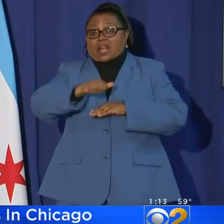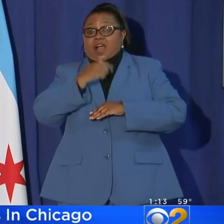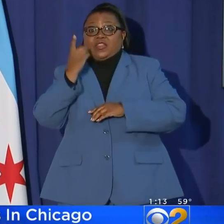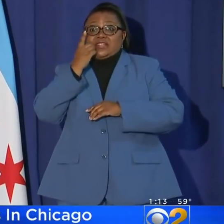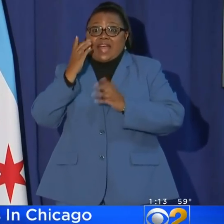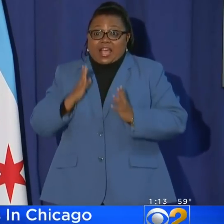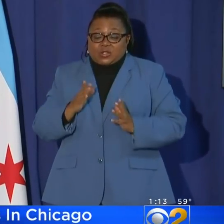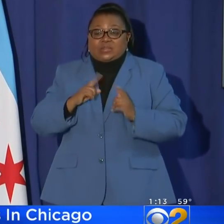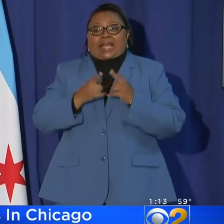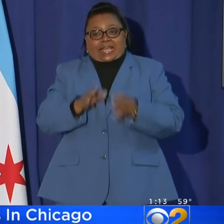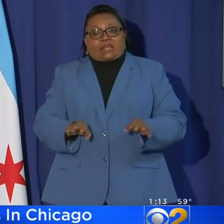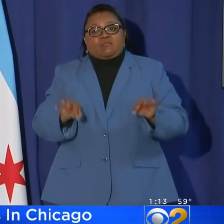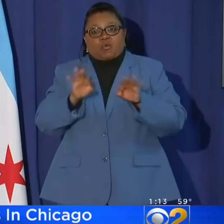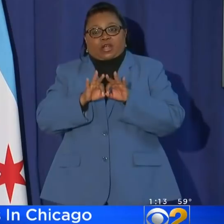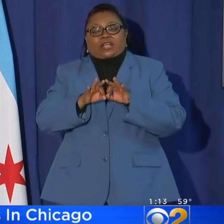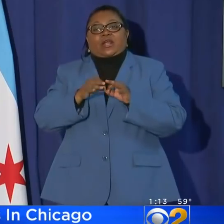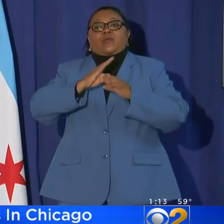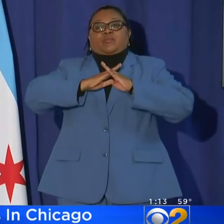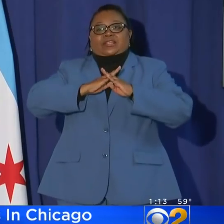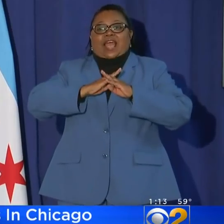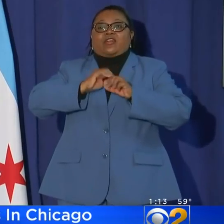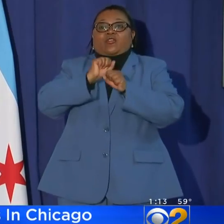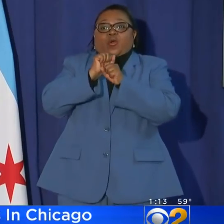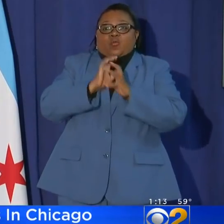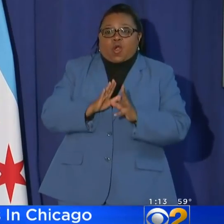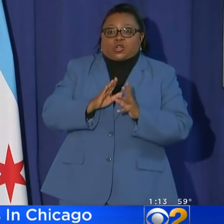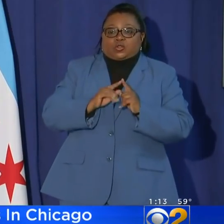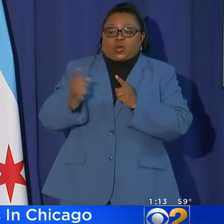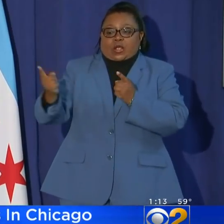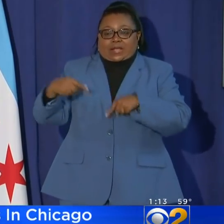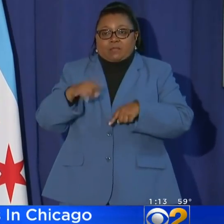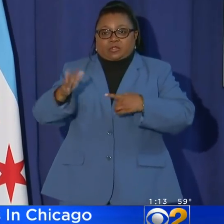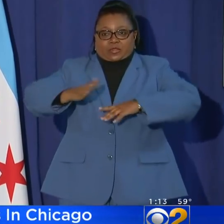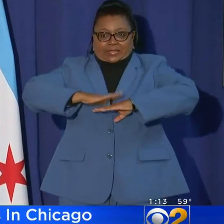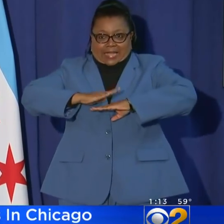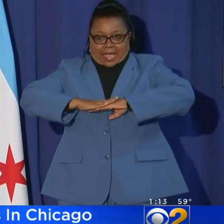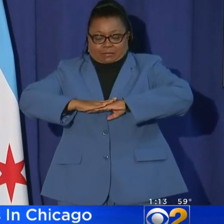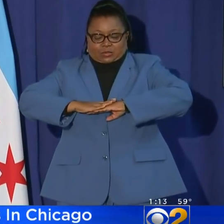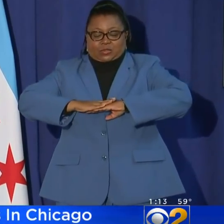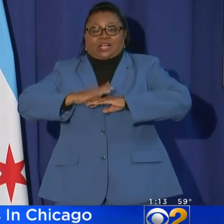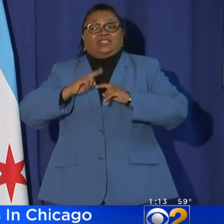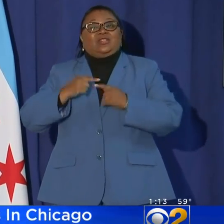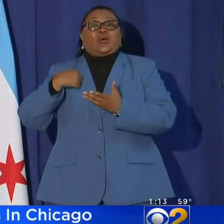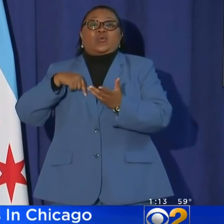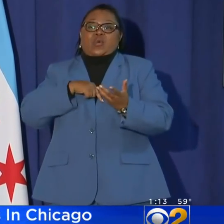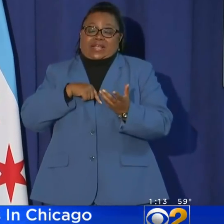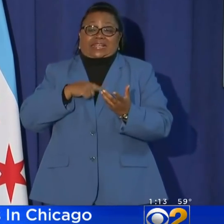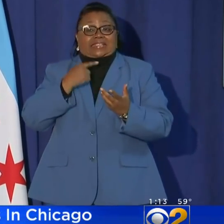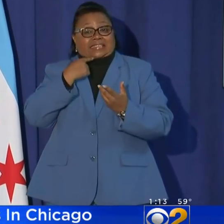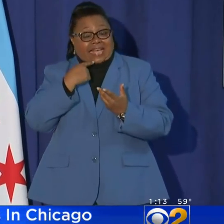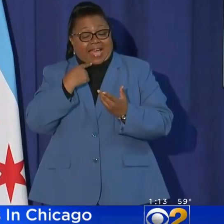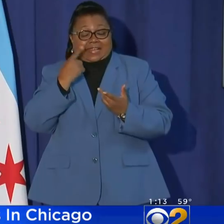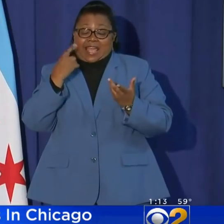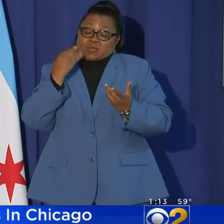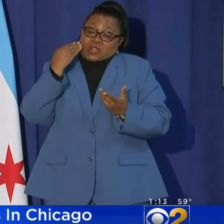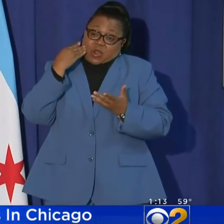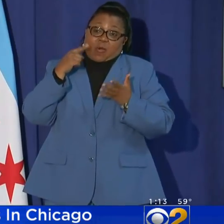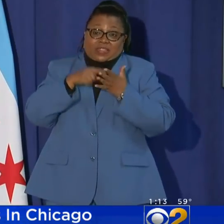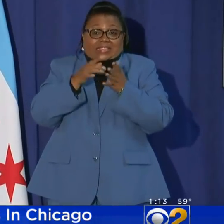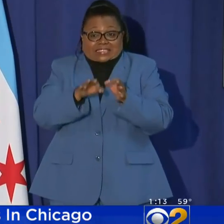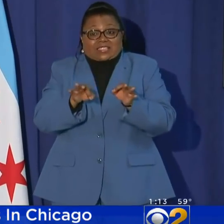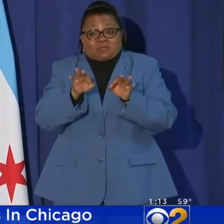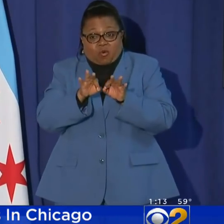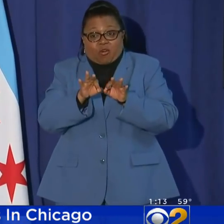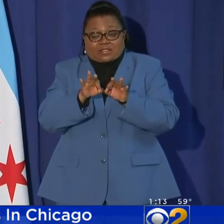diners, and importantly, protect the workers who are coming to your table. So we've said, and we know that this is